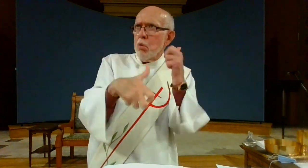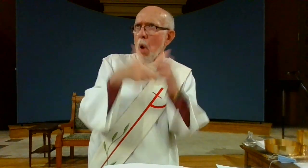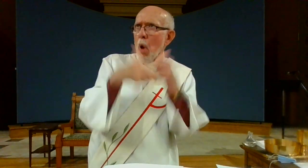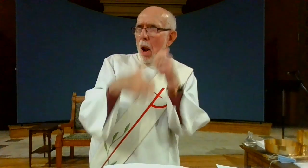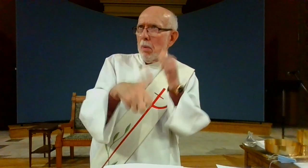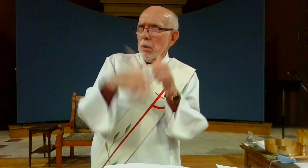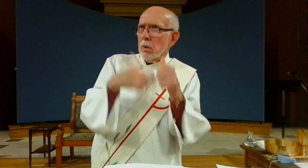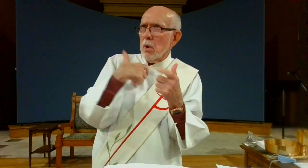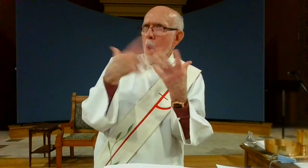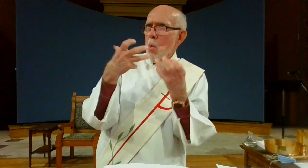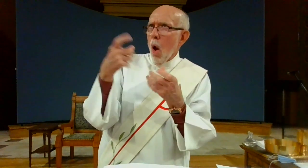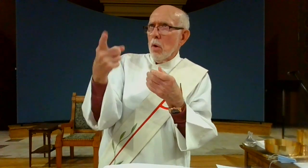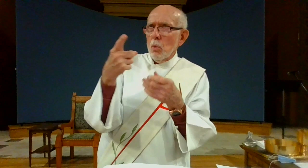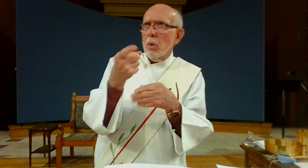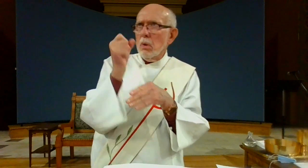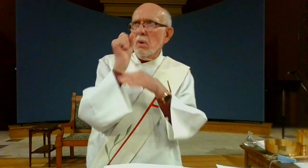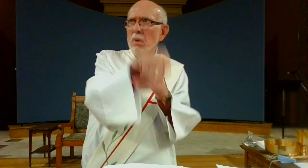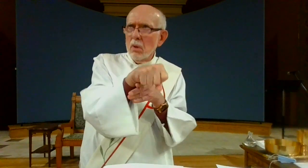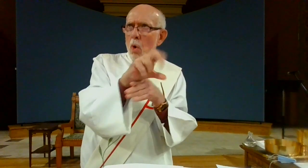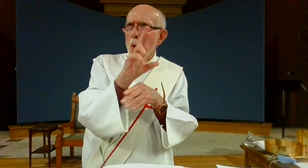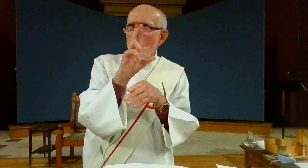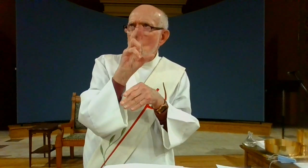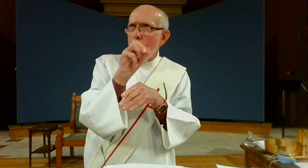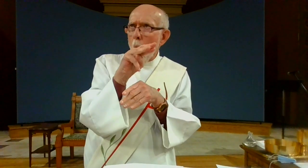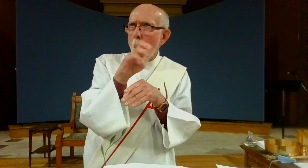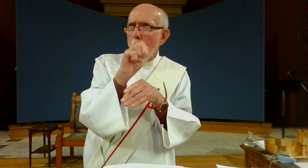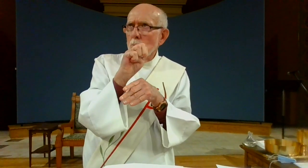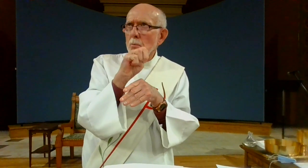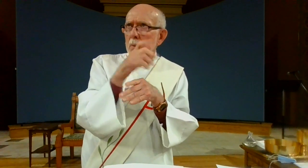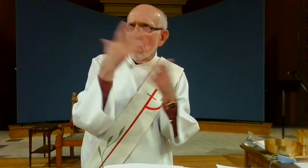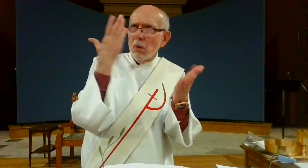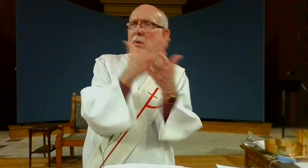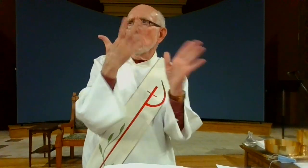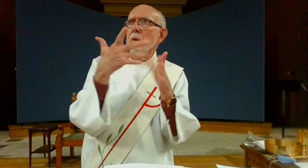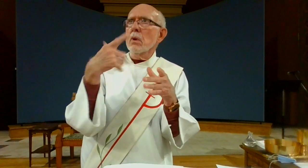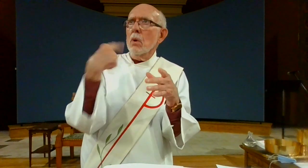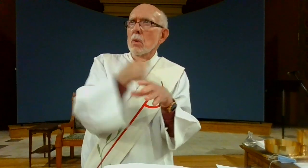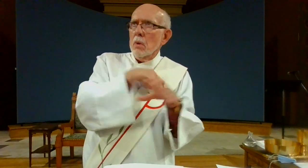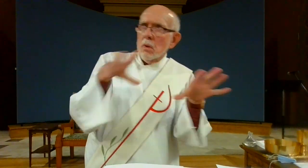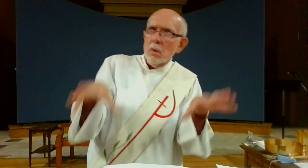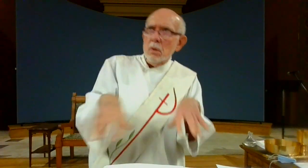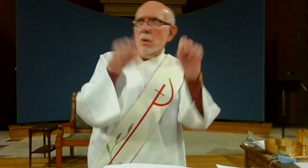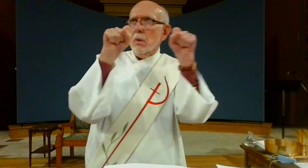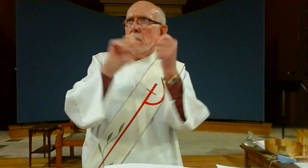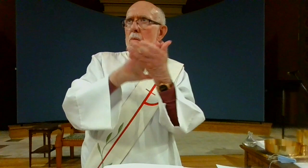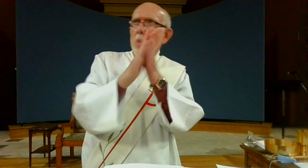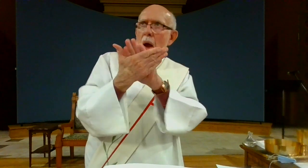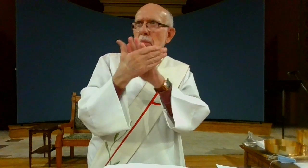He was impatient He wanted Jesus to solve the world's problems and overthrow Rome perhaps He wanted to